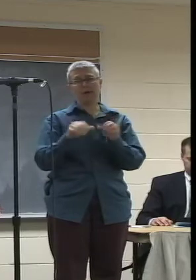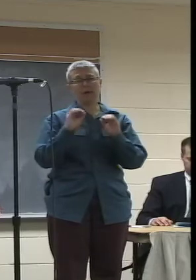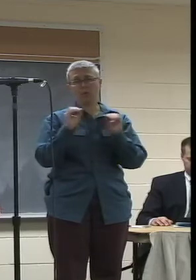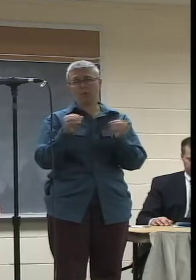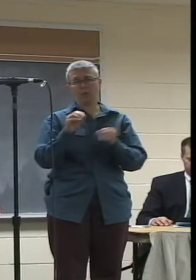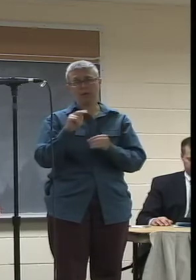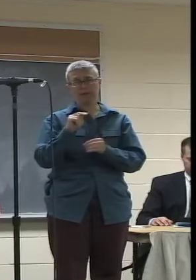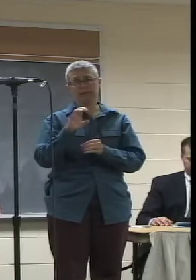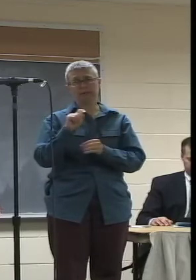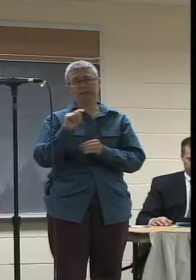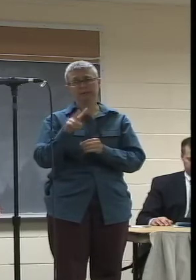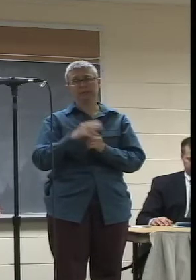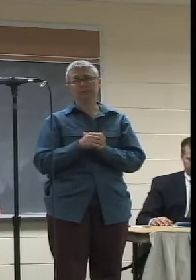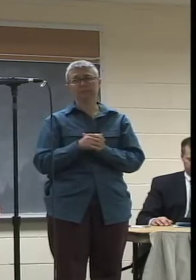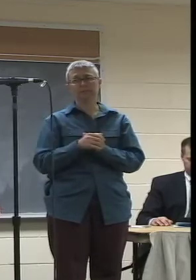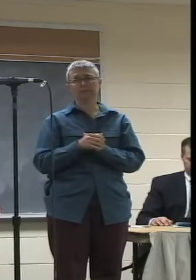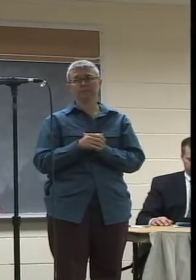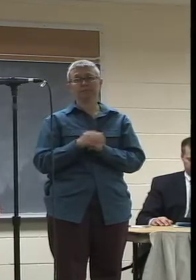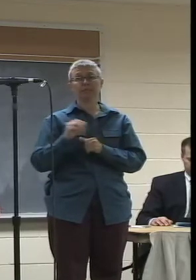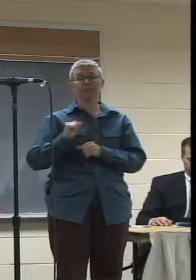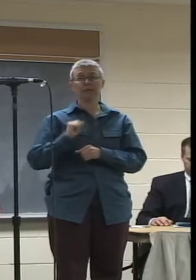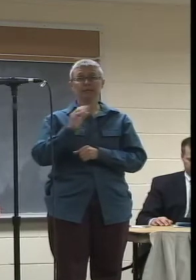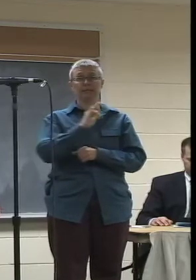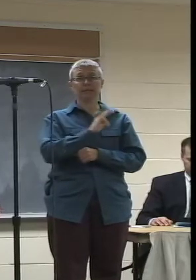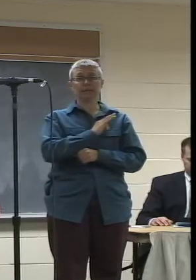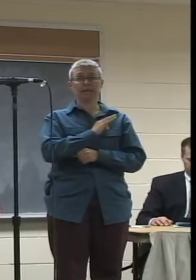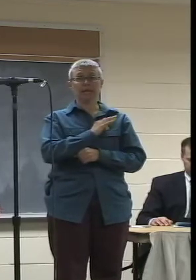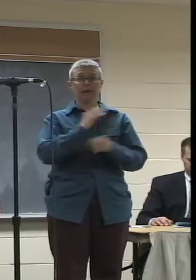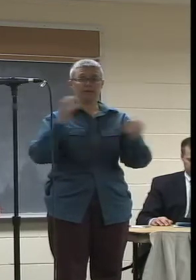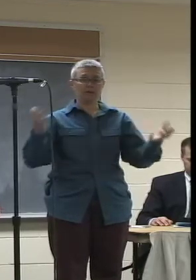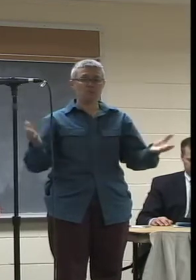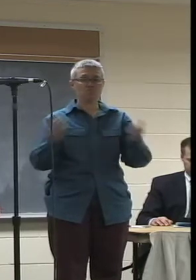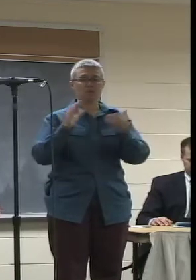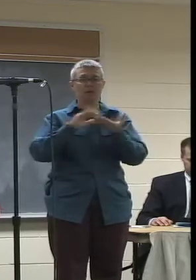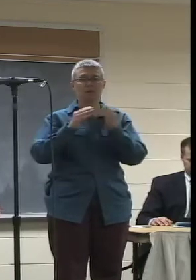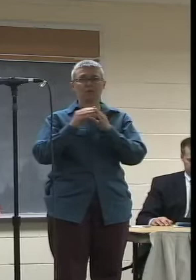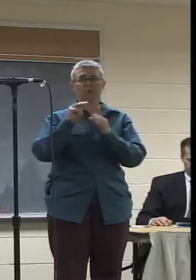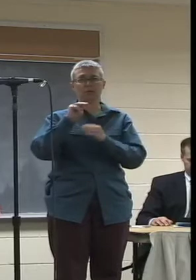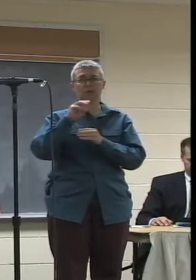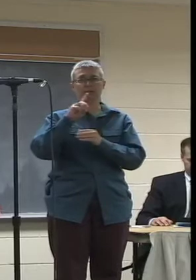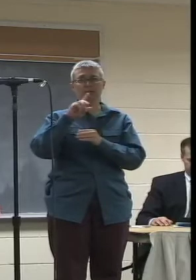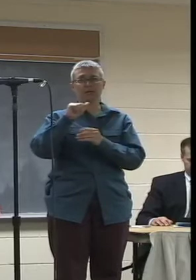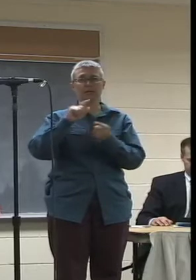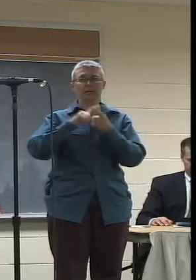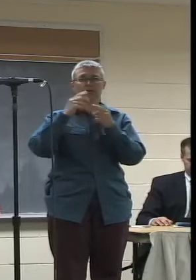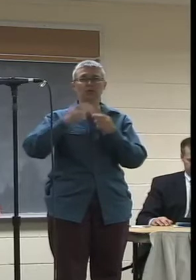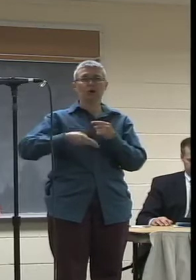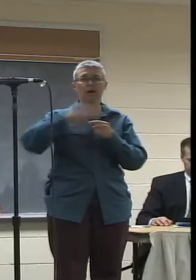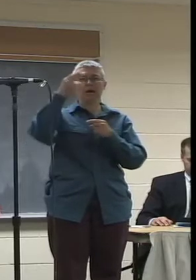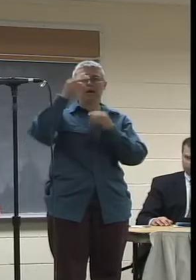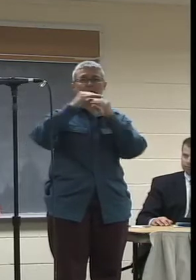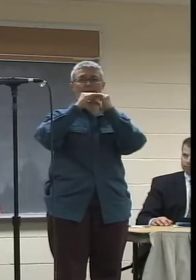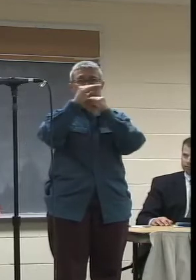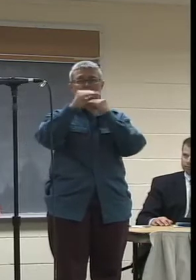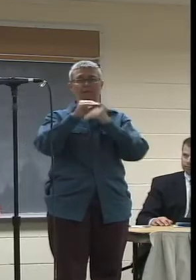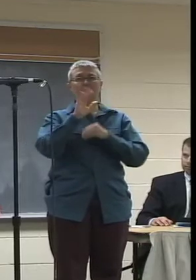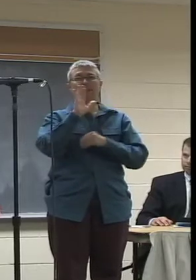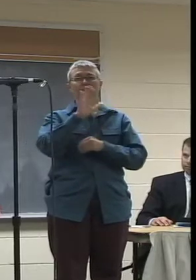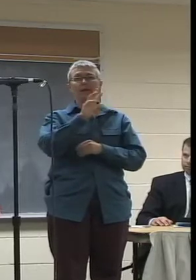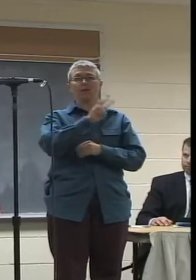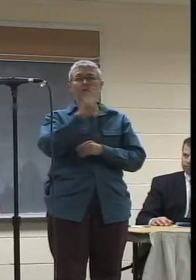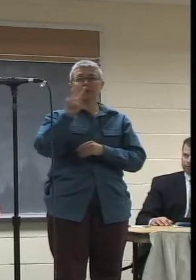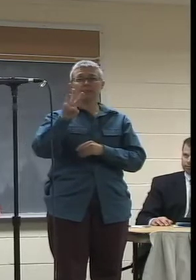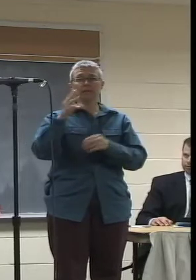The staff have brought community media to a high level. They've developed a website that's won awards for two